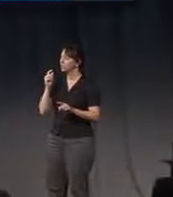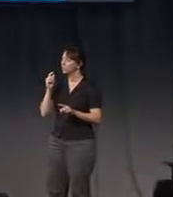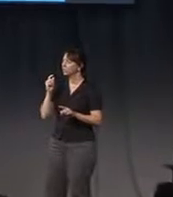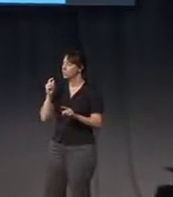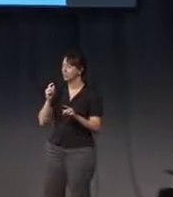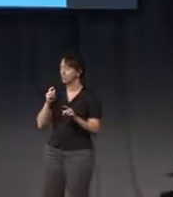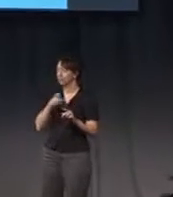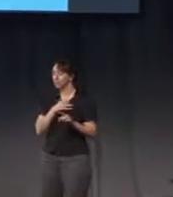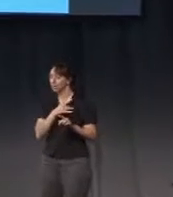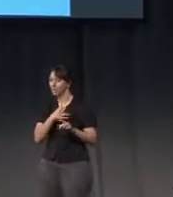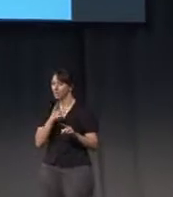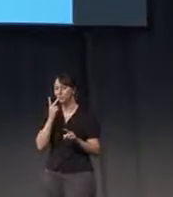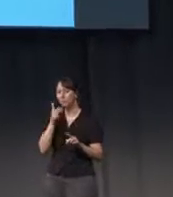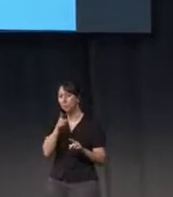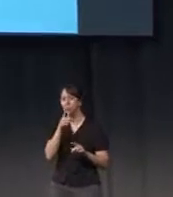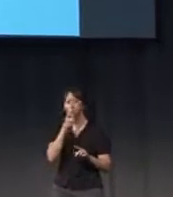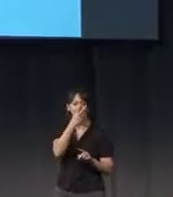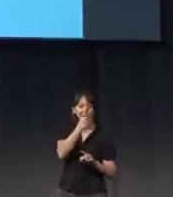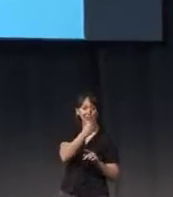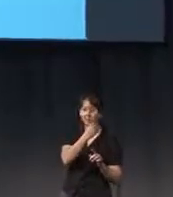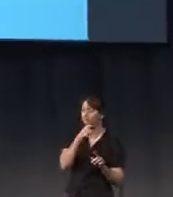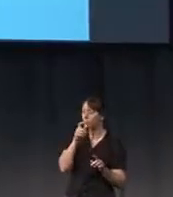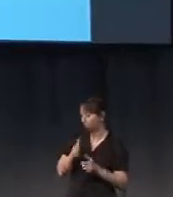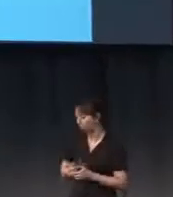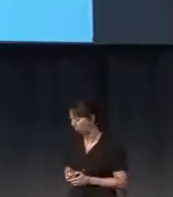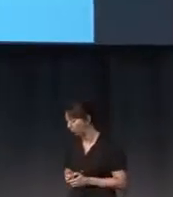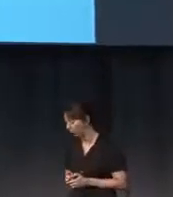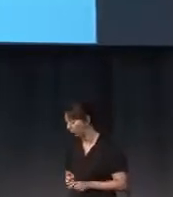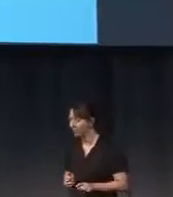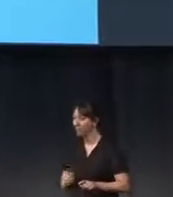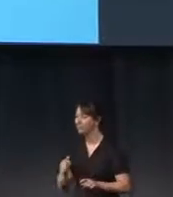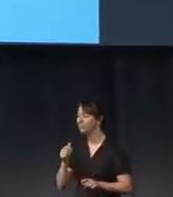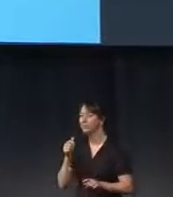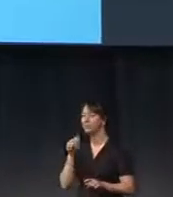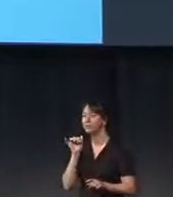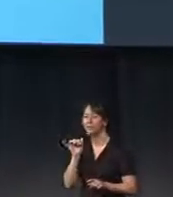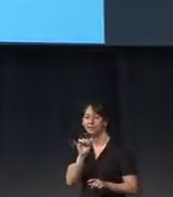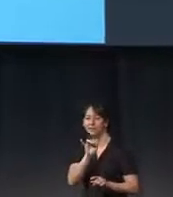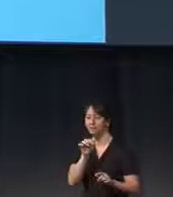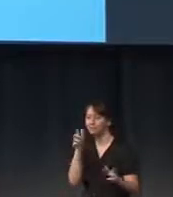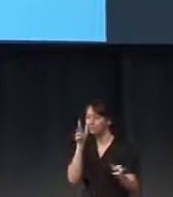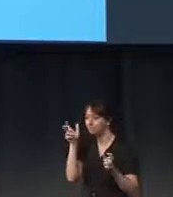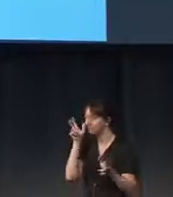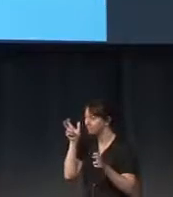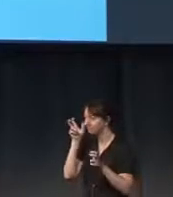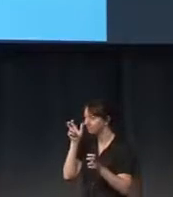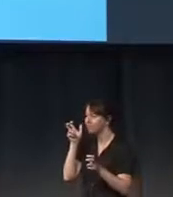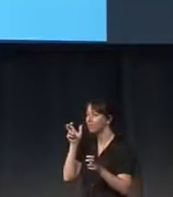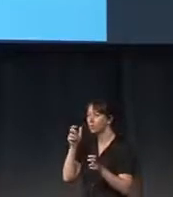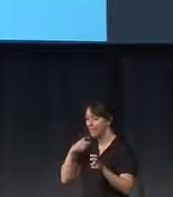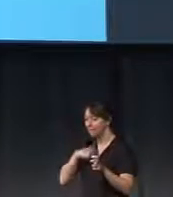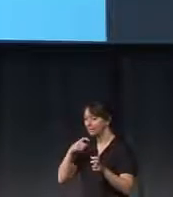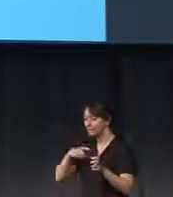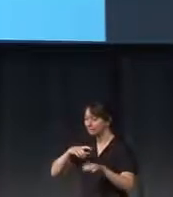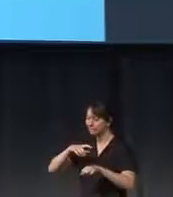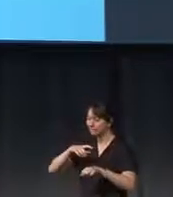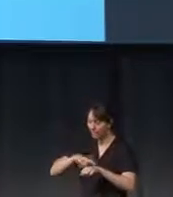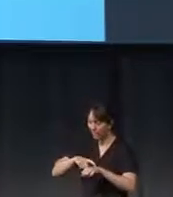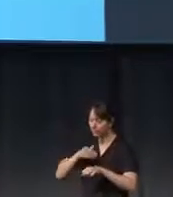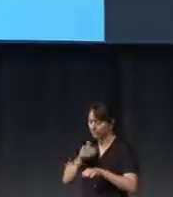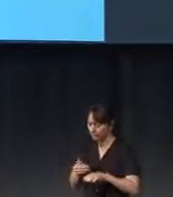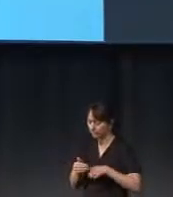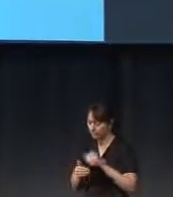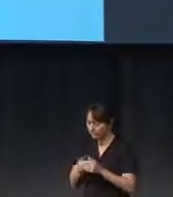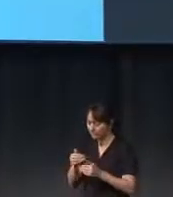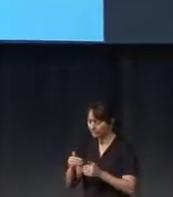is sending the SMS, how the echo of the room kind of start to resonate. And somehow it will always take me a time somehow to start